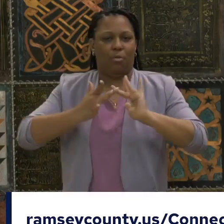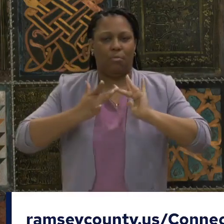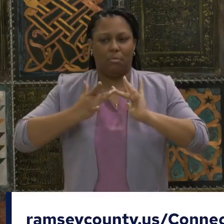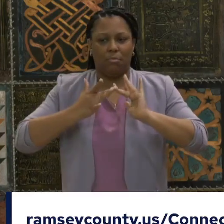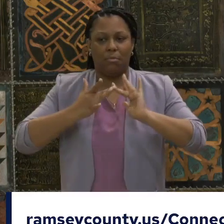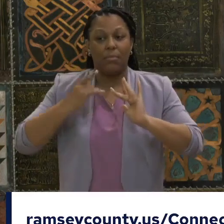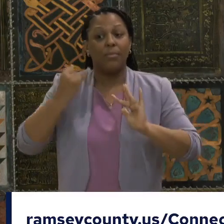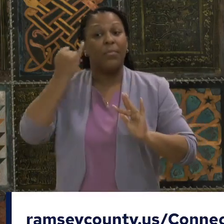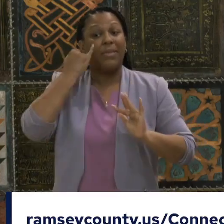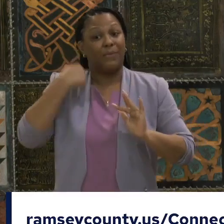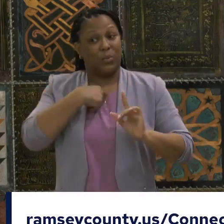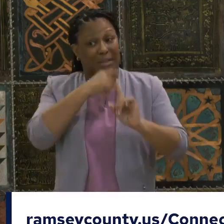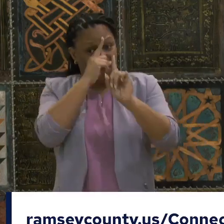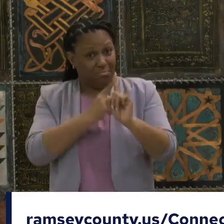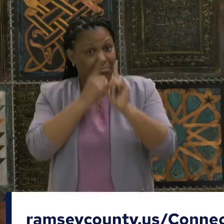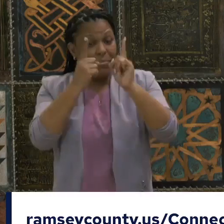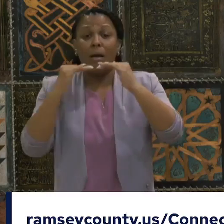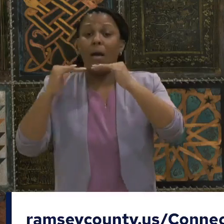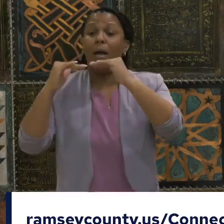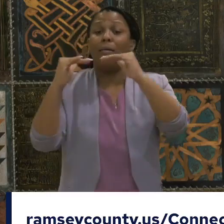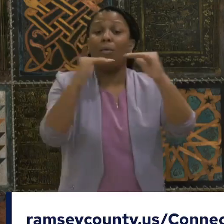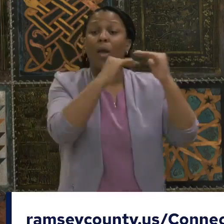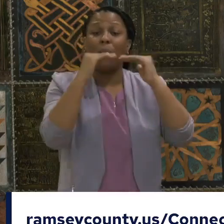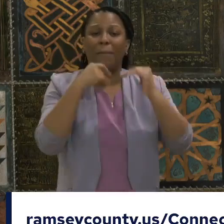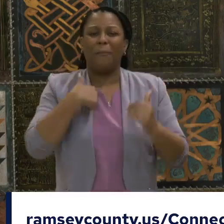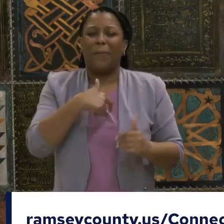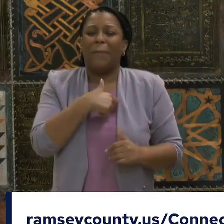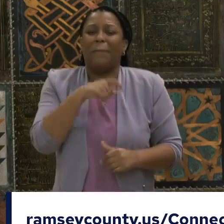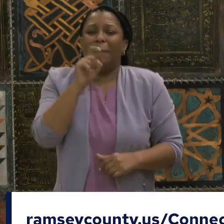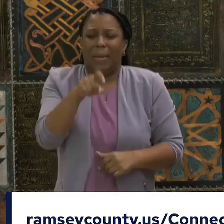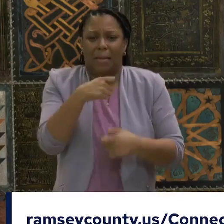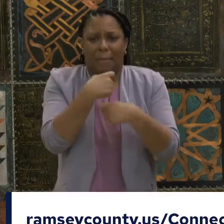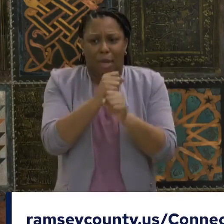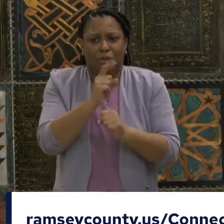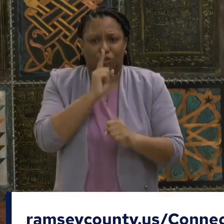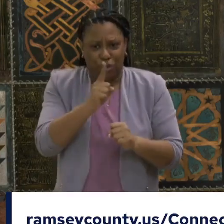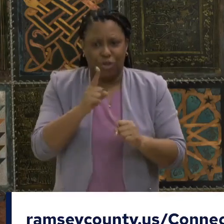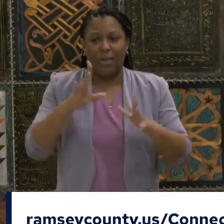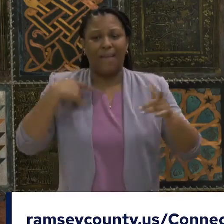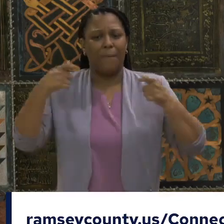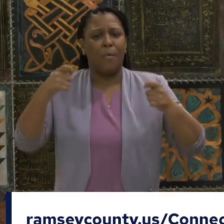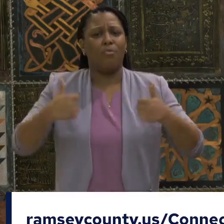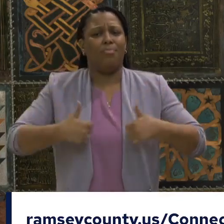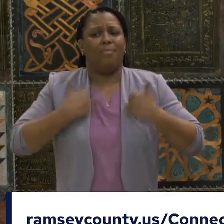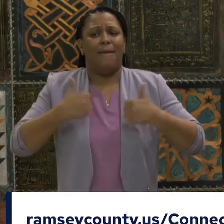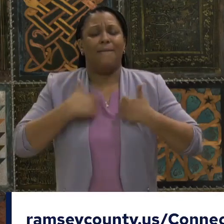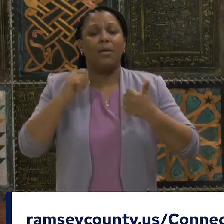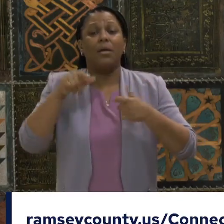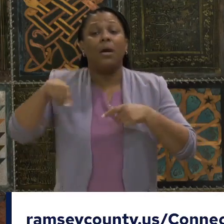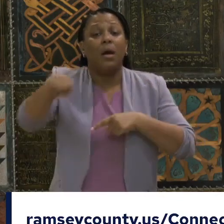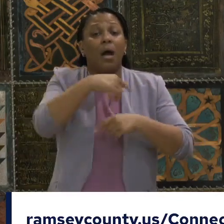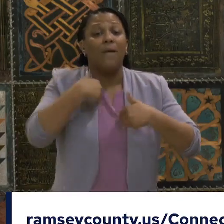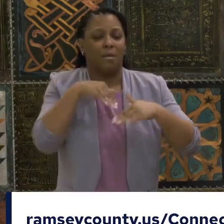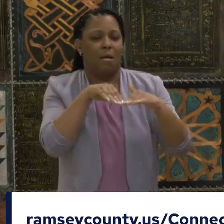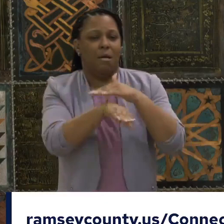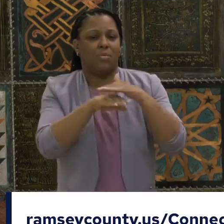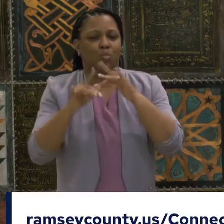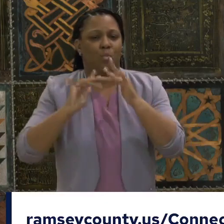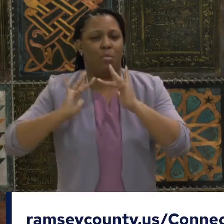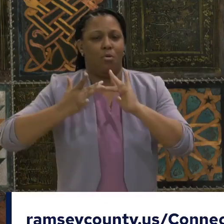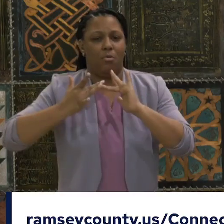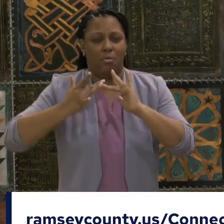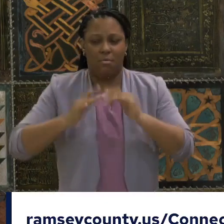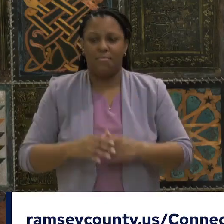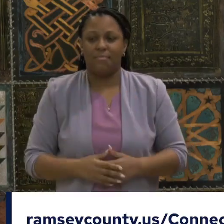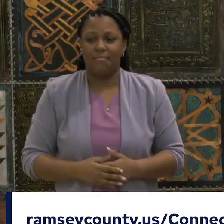get everyone in Ramsey County and St. Paul connected. Equally important, it's now clear that policymakers need to expand